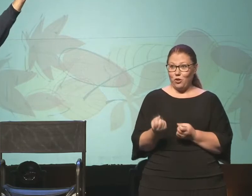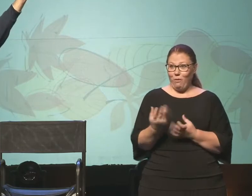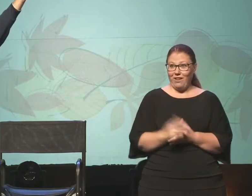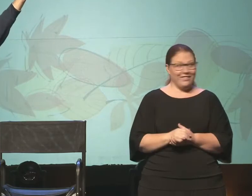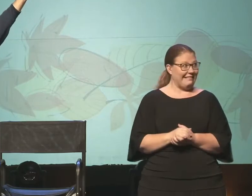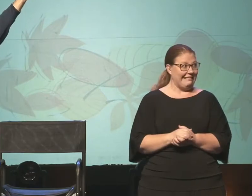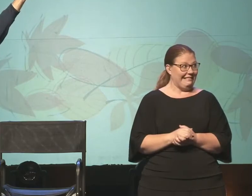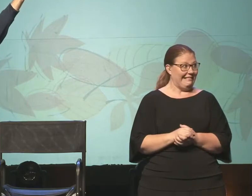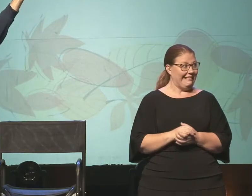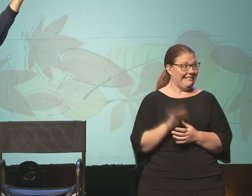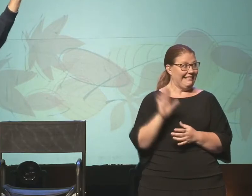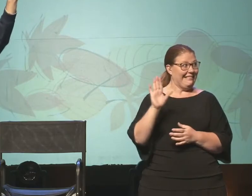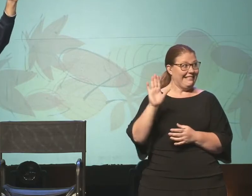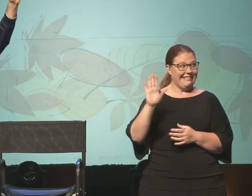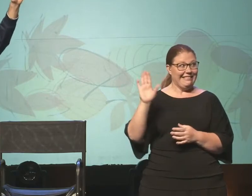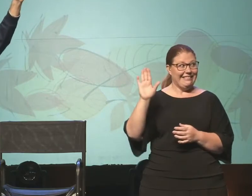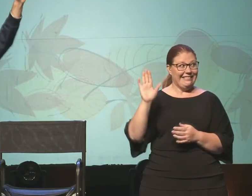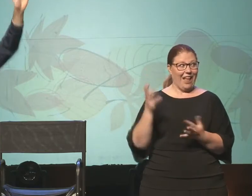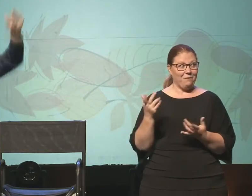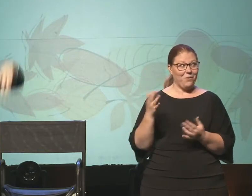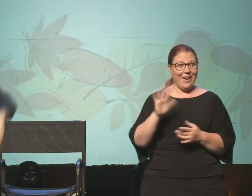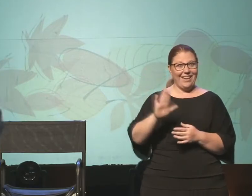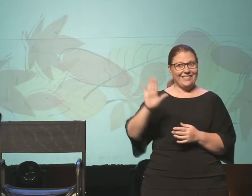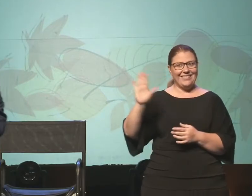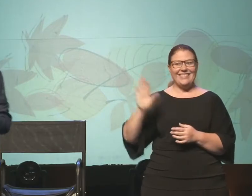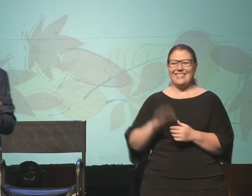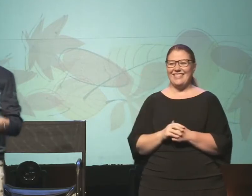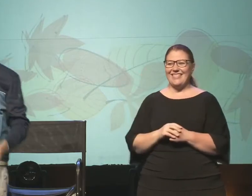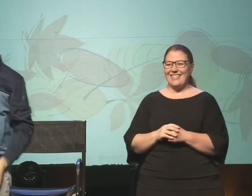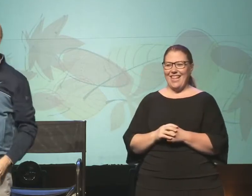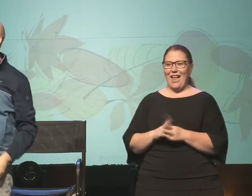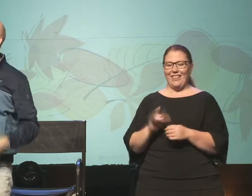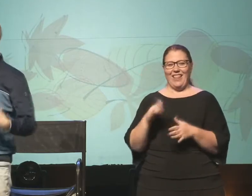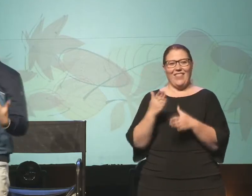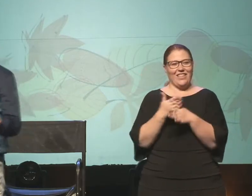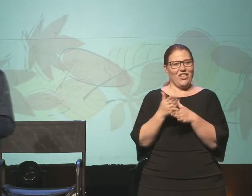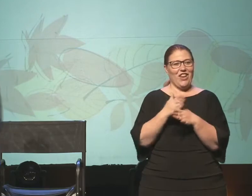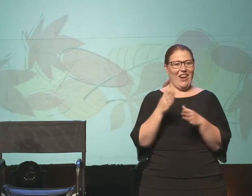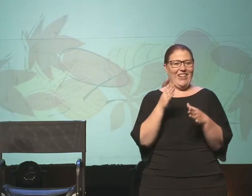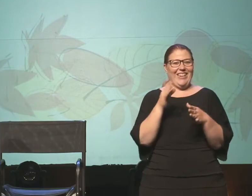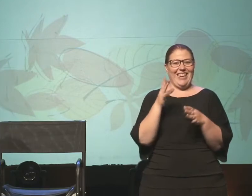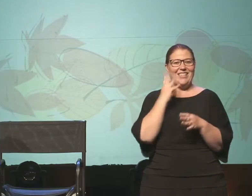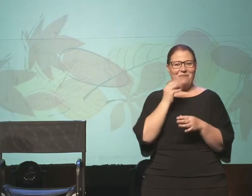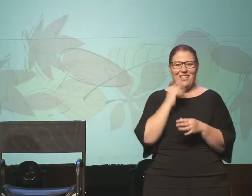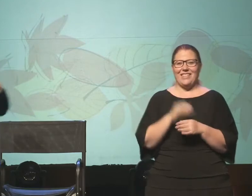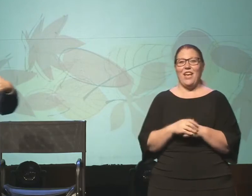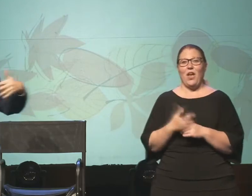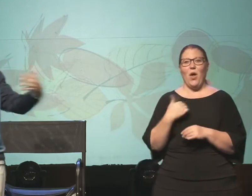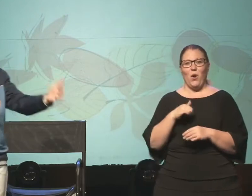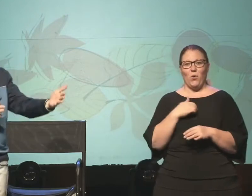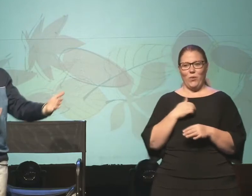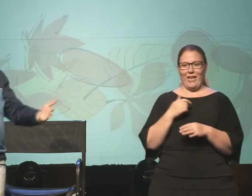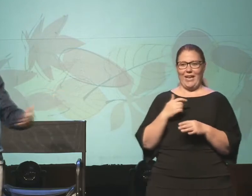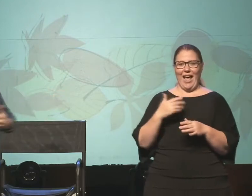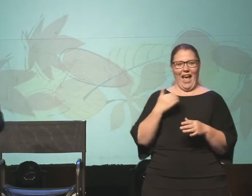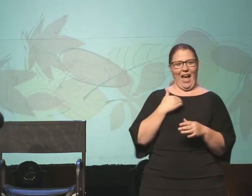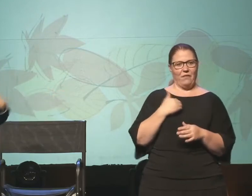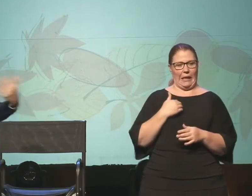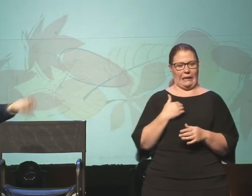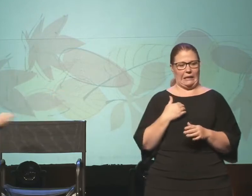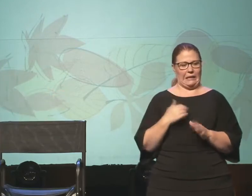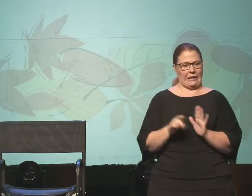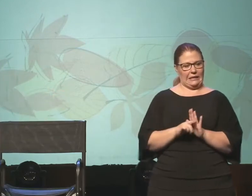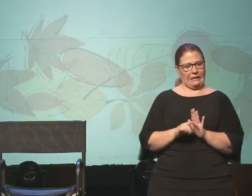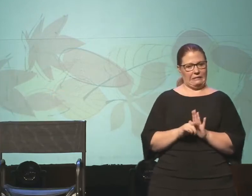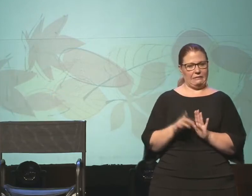I'll wait. I'm just kidding. Kind of a shared company. We have a tendency we'll spend more than we end up carrying a little balance. That balance